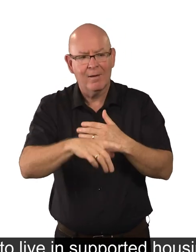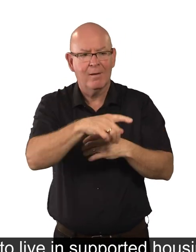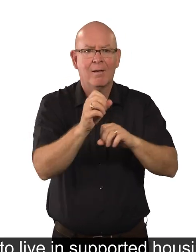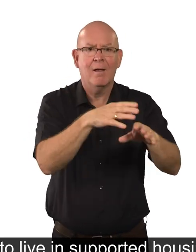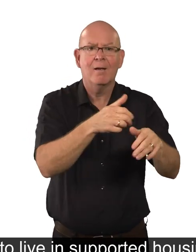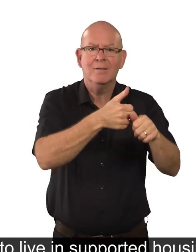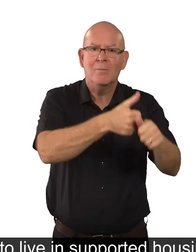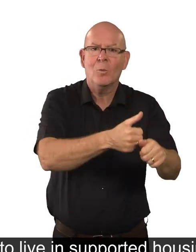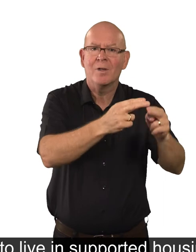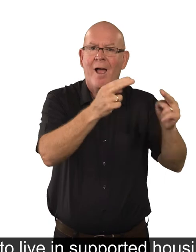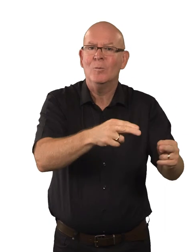to live in supported housing.